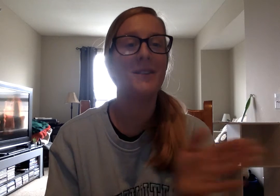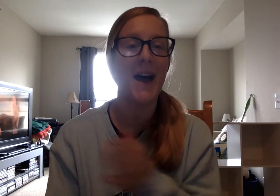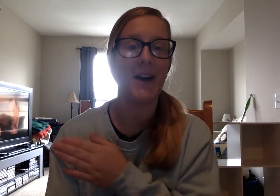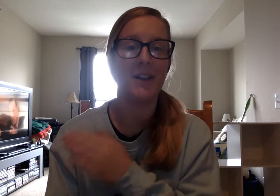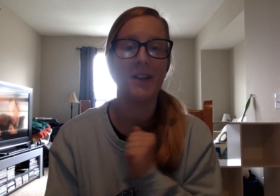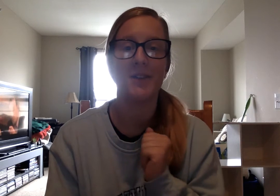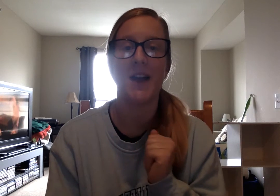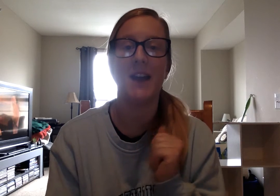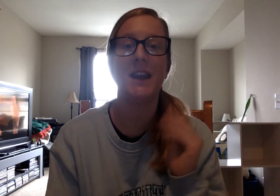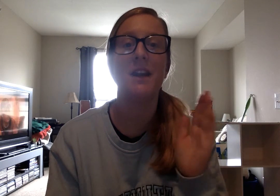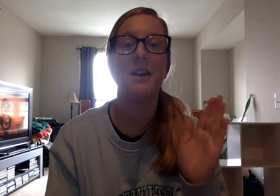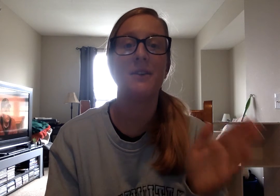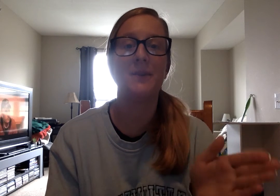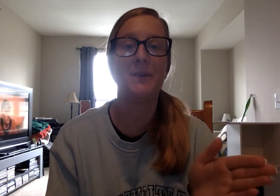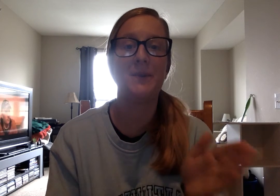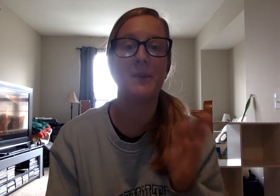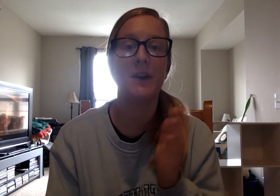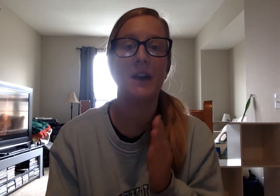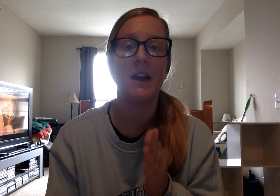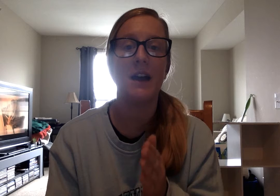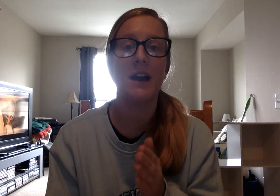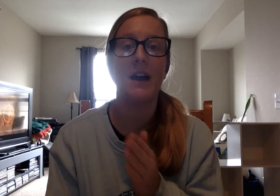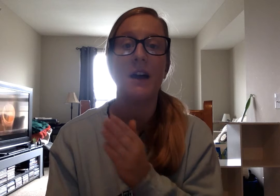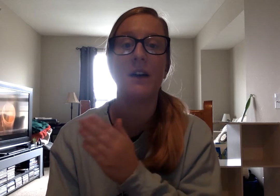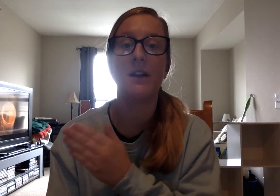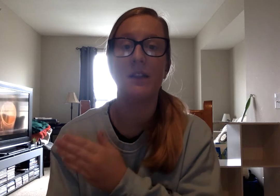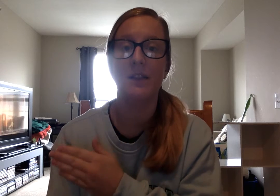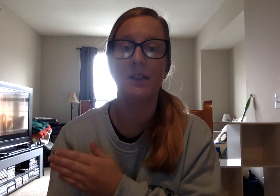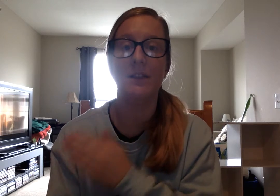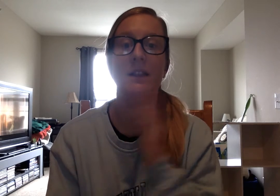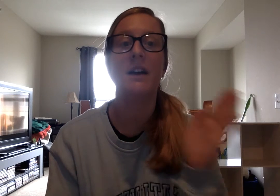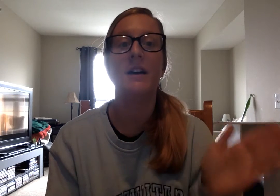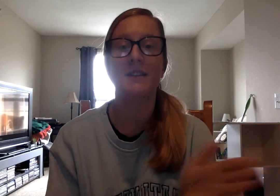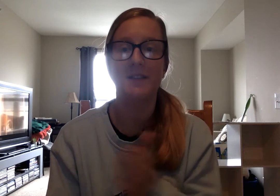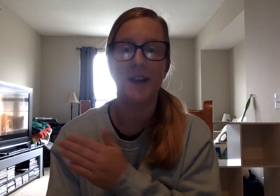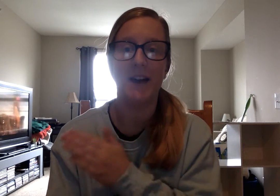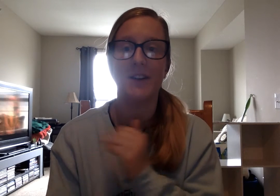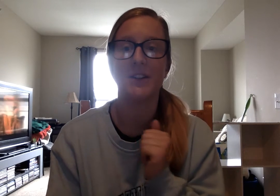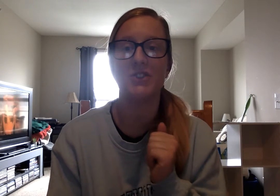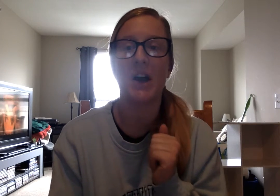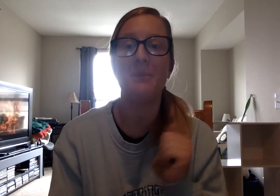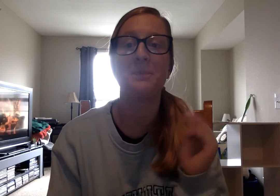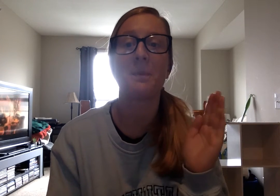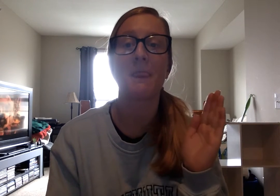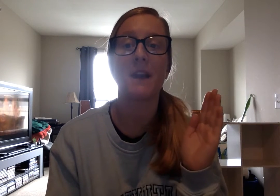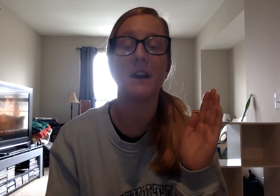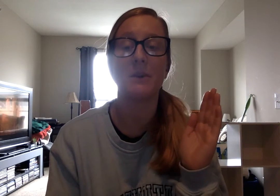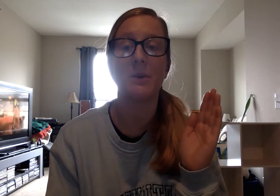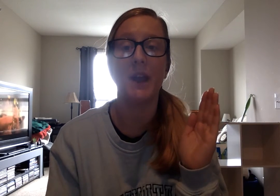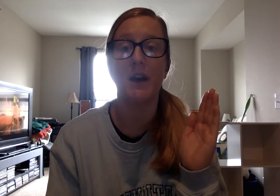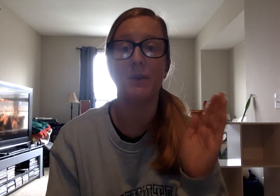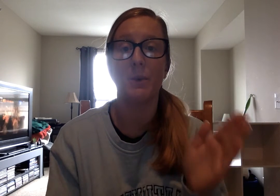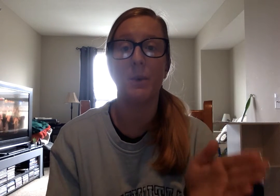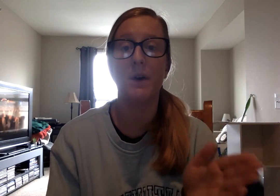Fell. Ready? Sh-e-l-fell. Good job. Next one, we have w